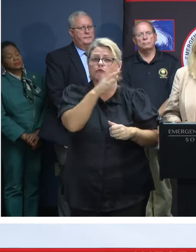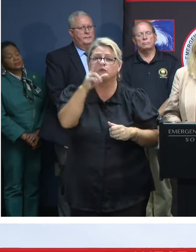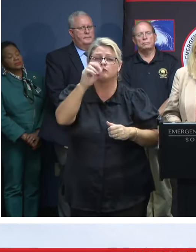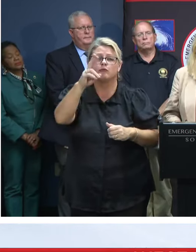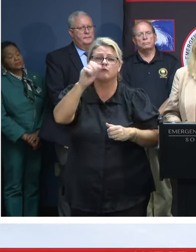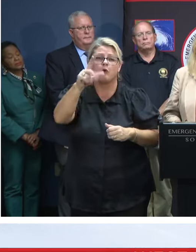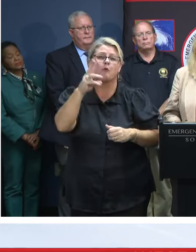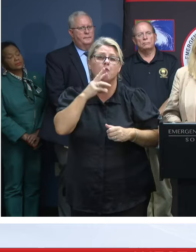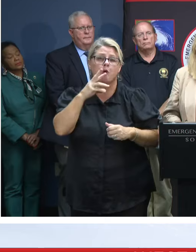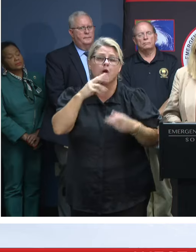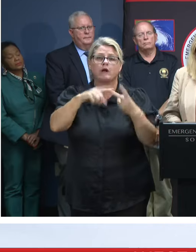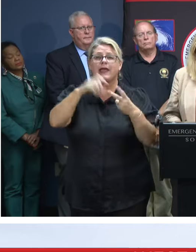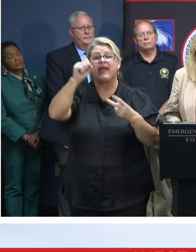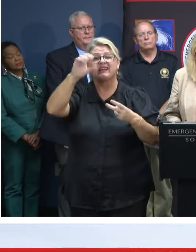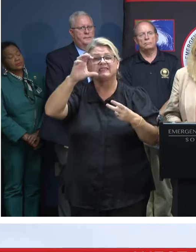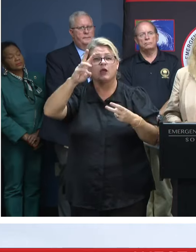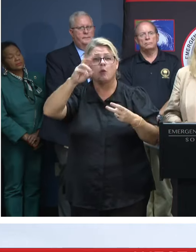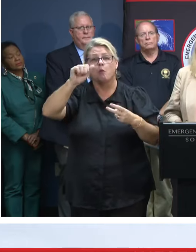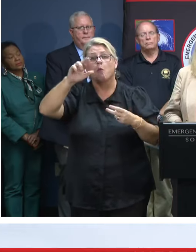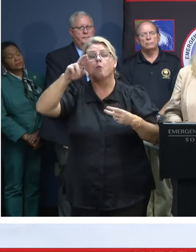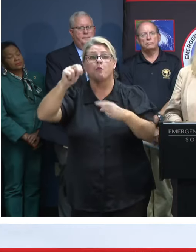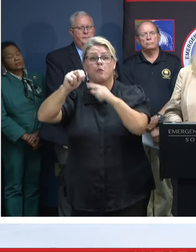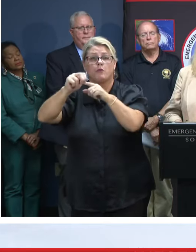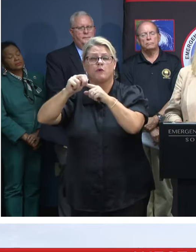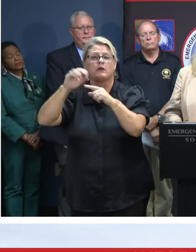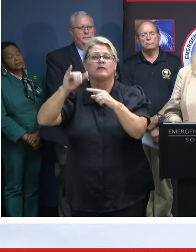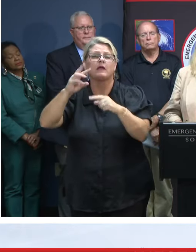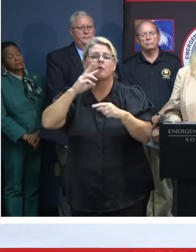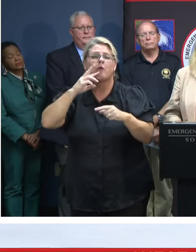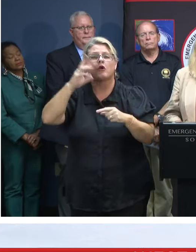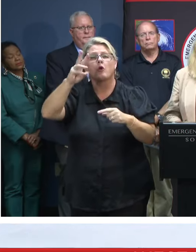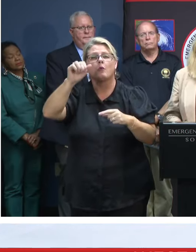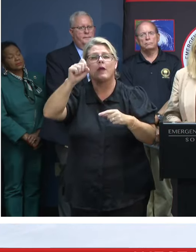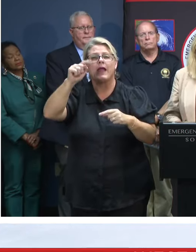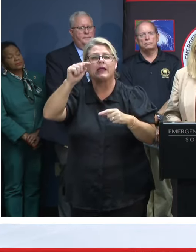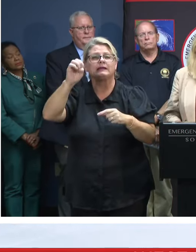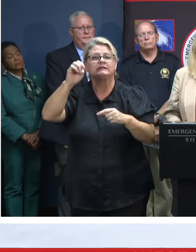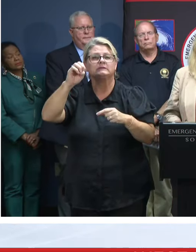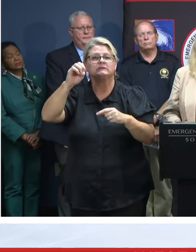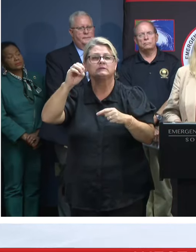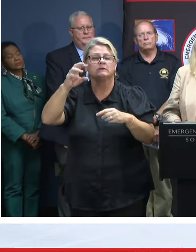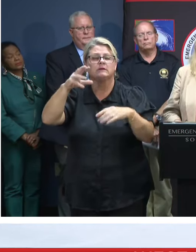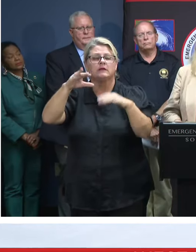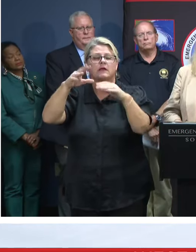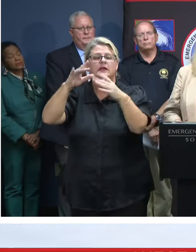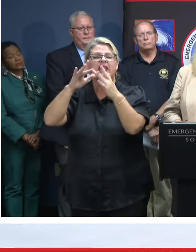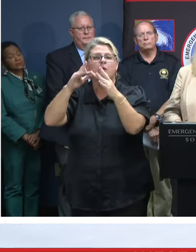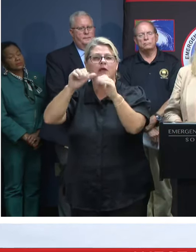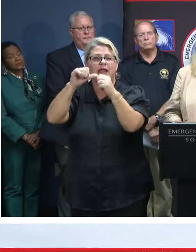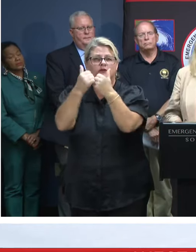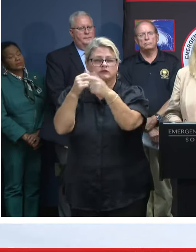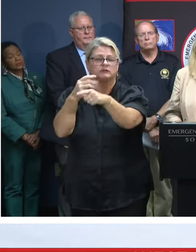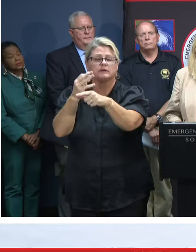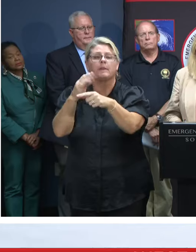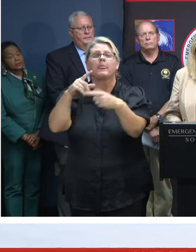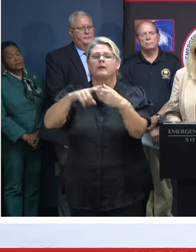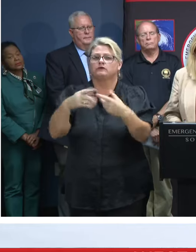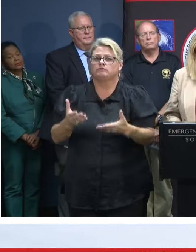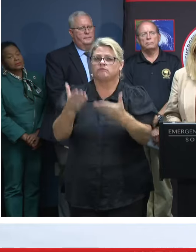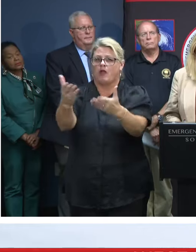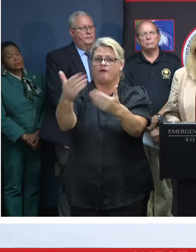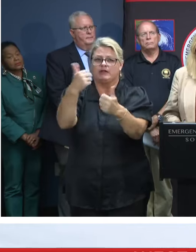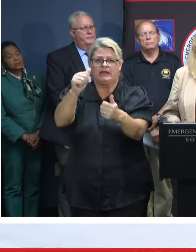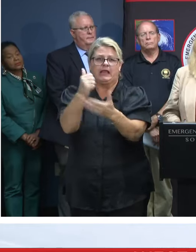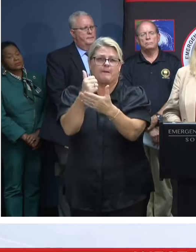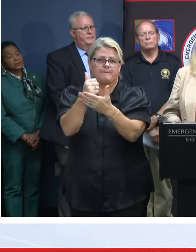SE WARN, which is the Water Wastewater Agency Response Network, to offer assistance during and following the